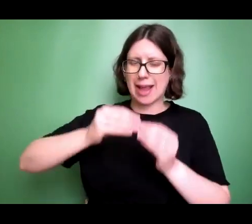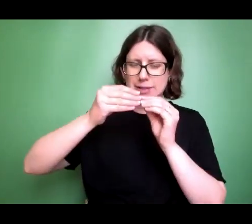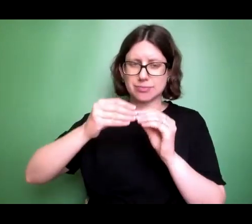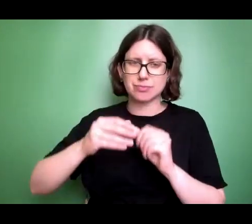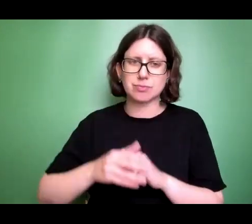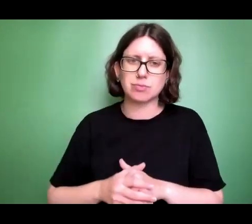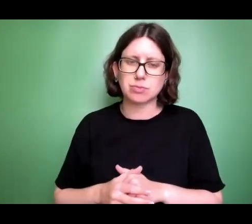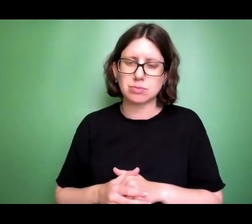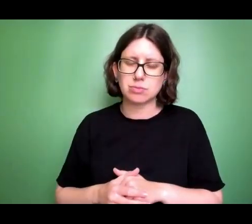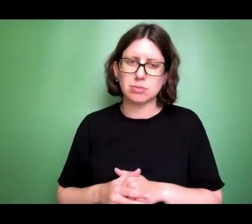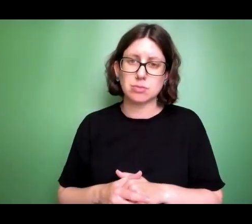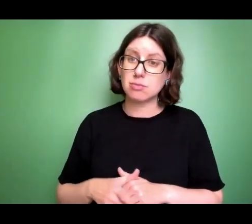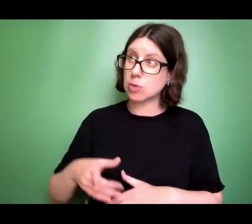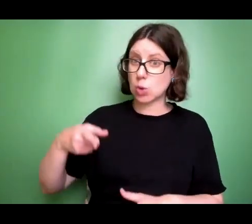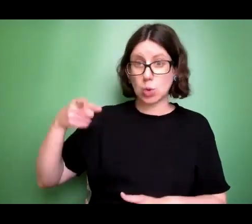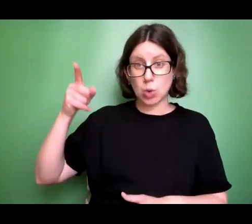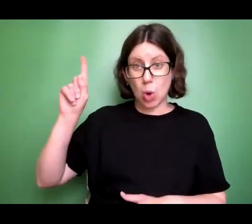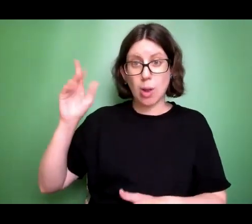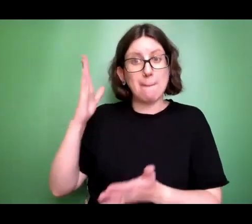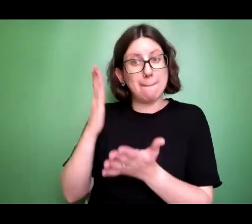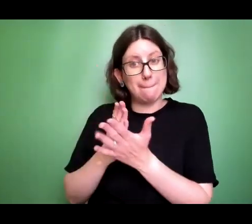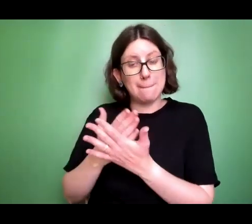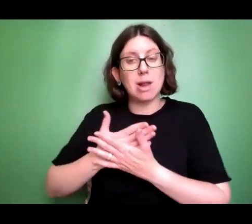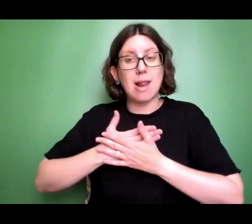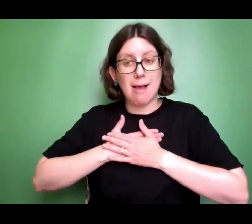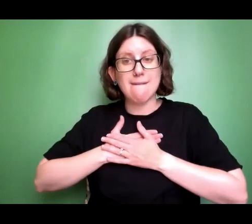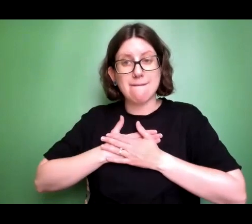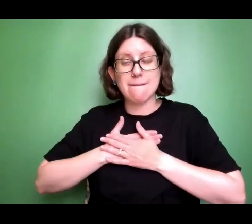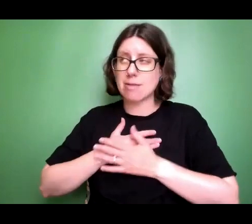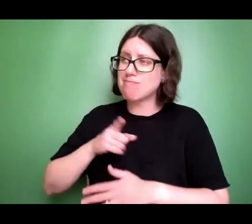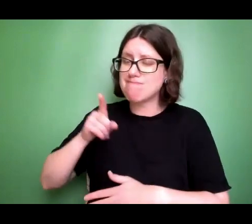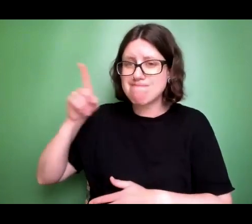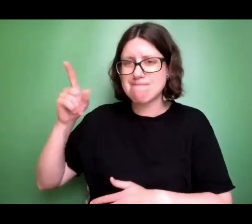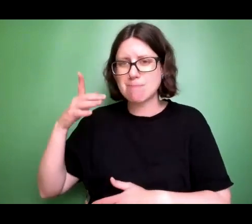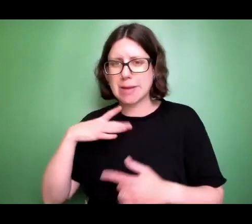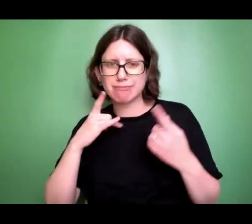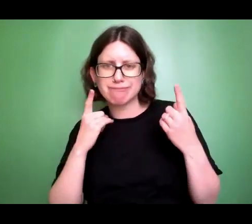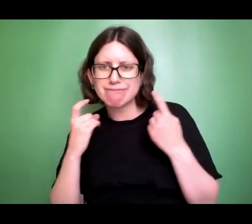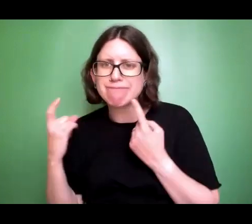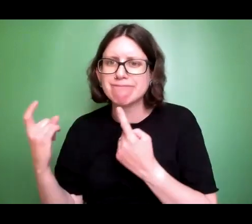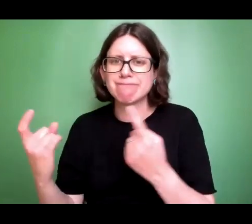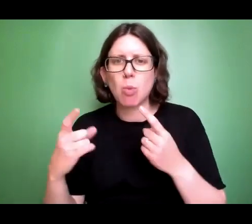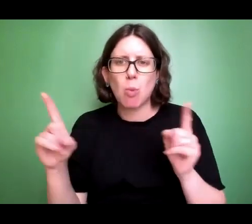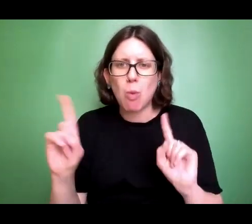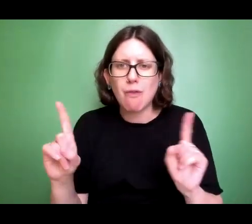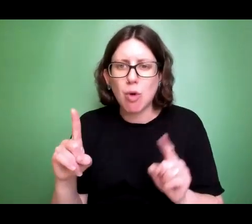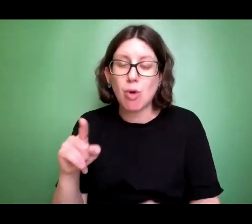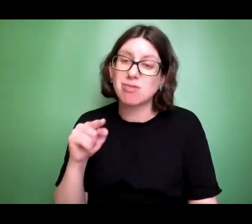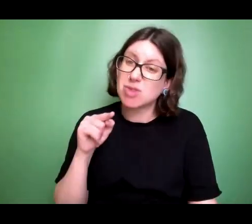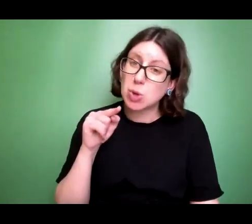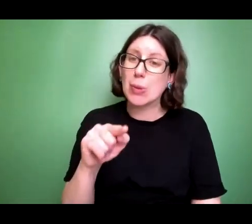It's because God is love. And with his love, he's been pursuing you all your life. And he wants you to know today